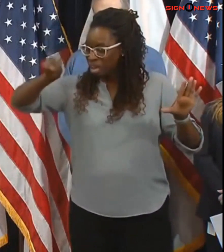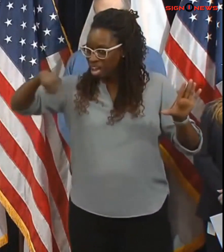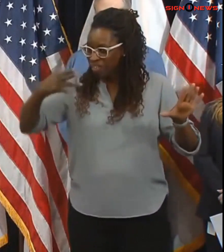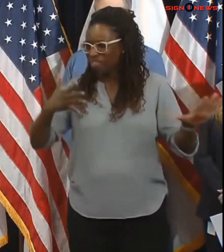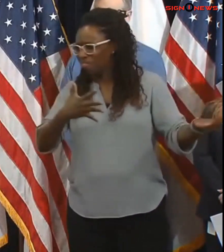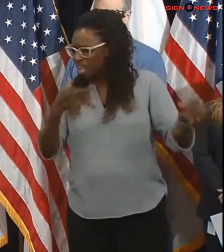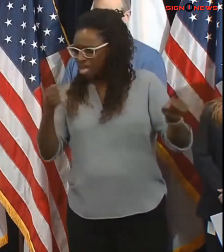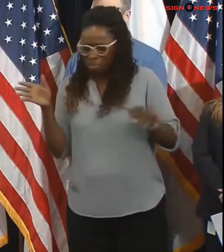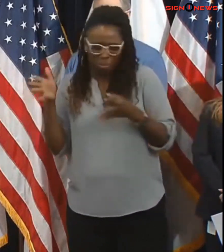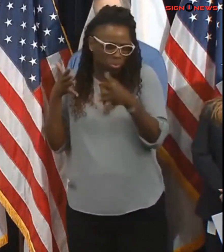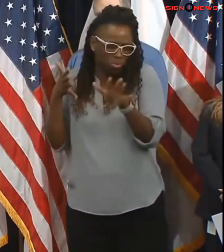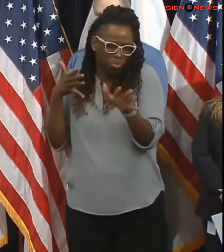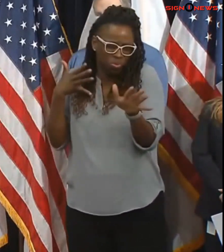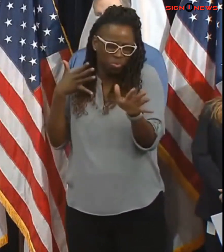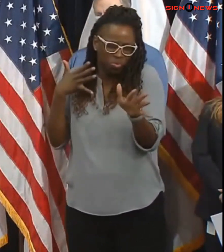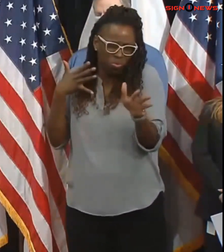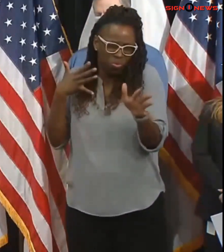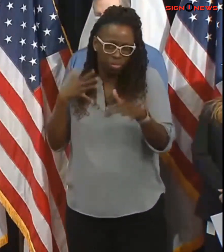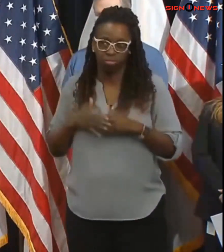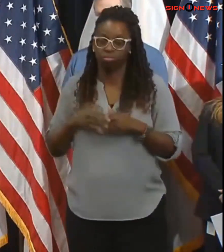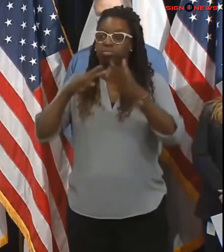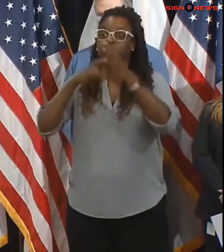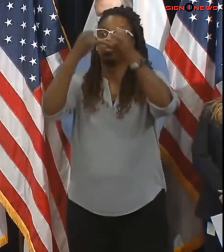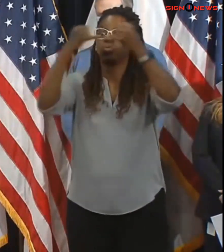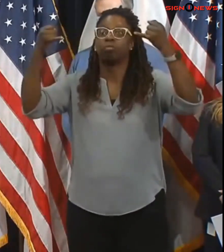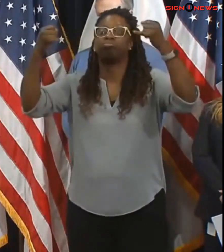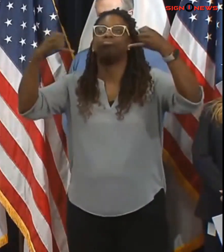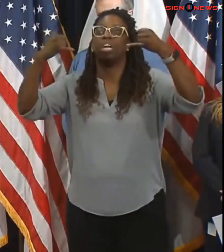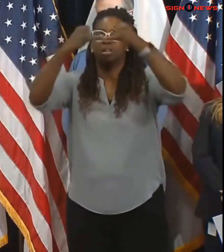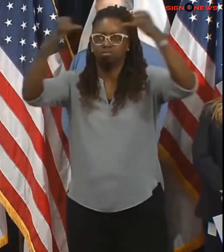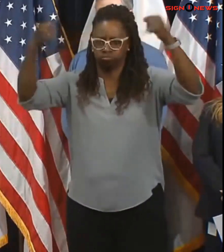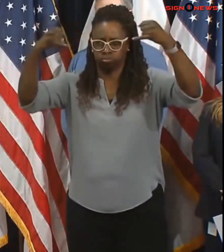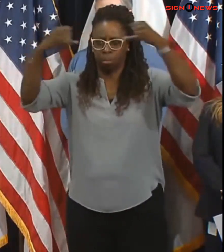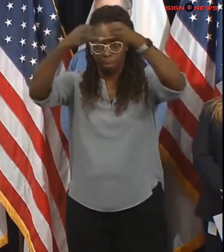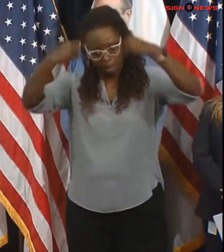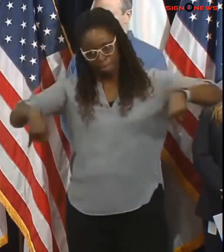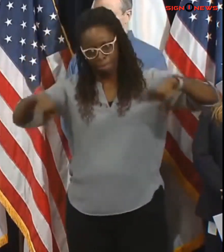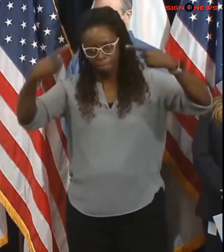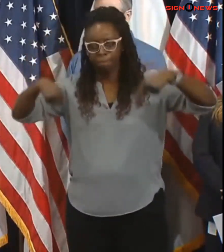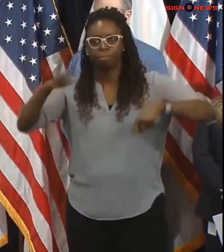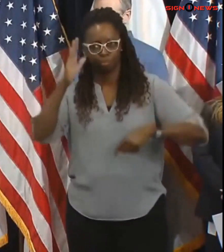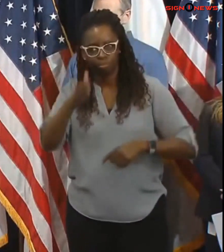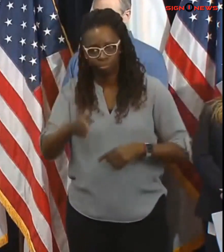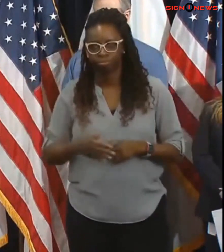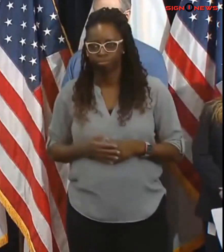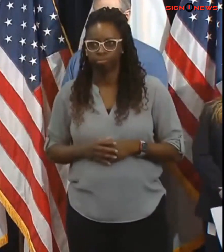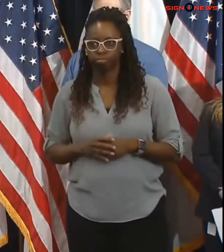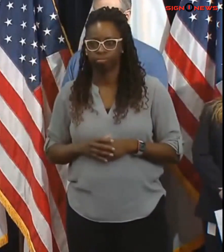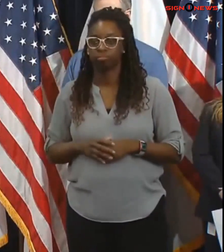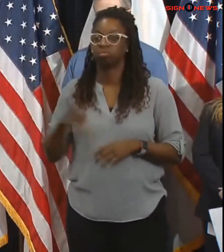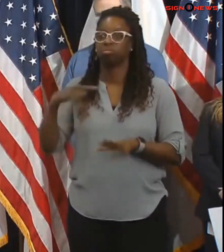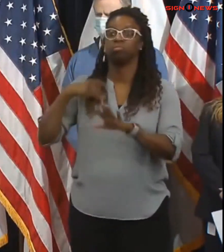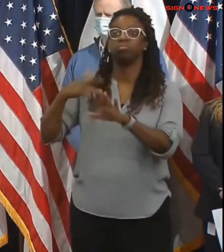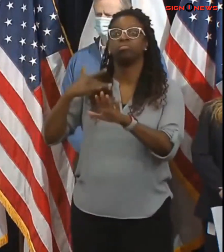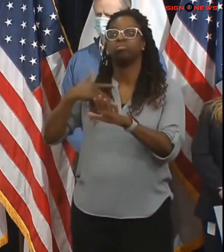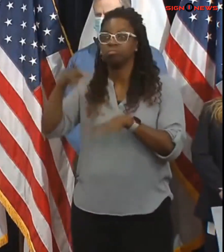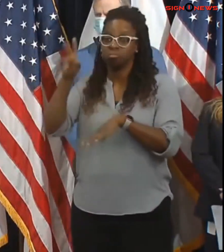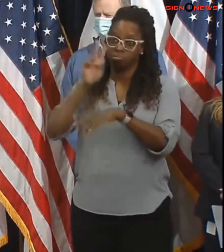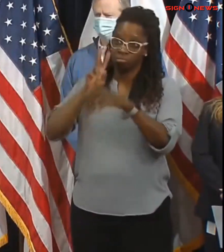great stress and there will be outages we're expecting the outages to be concentrated especially in eastern massachusetts including the